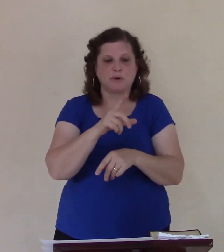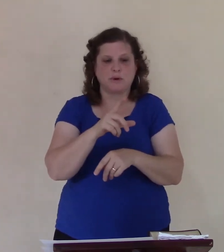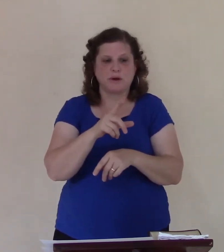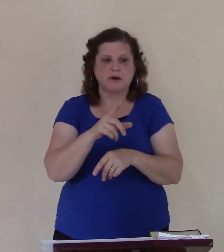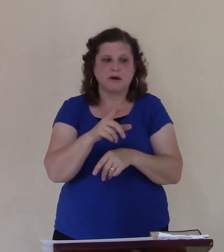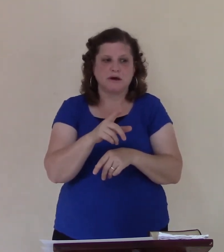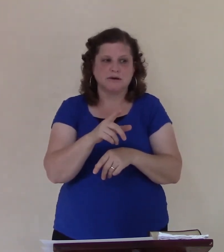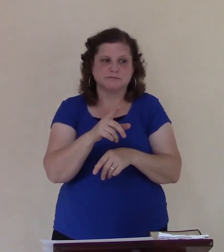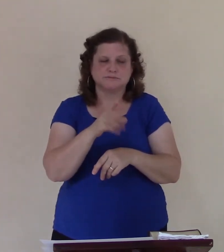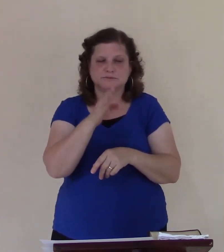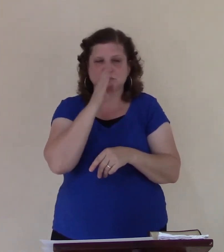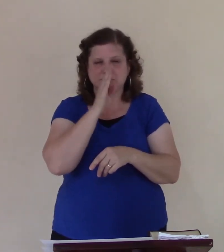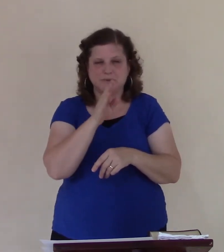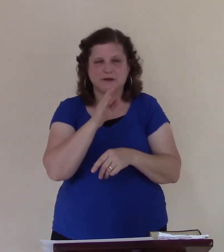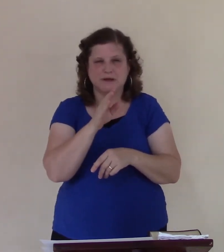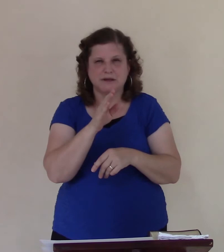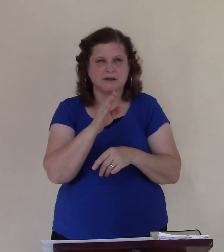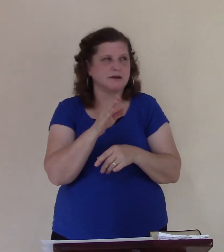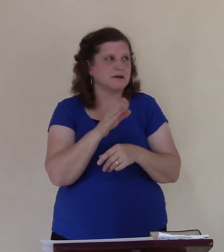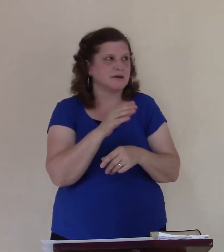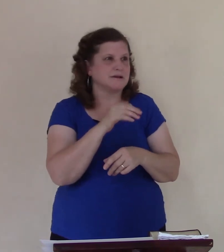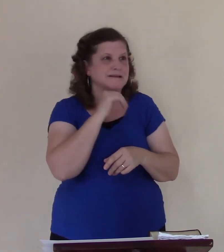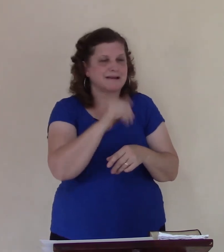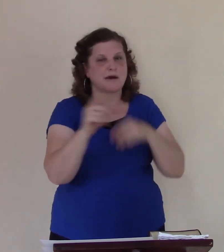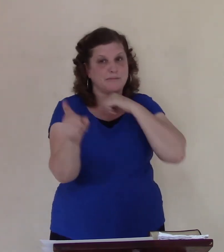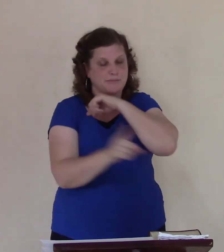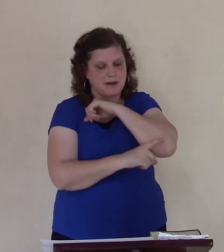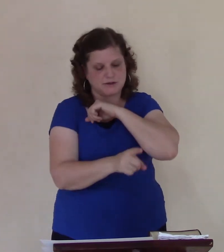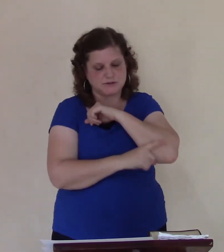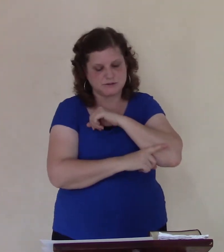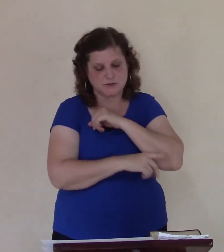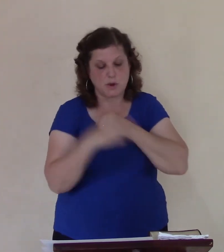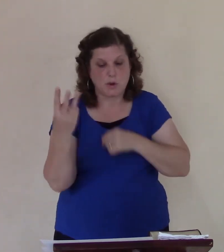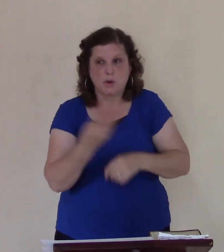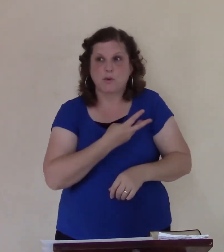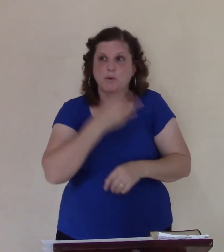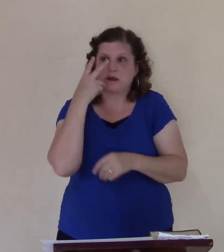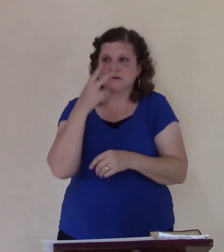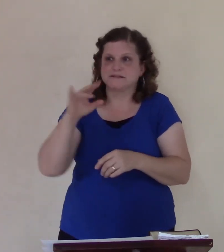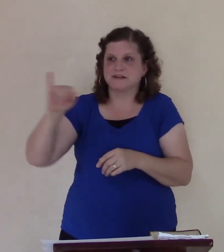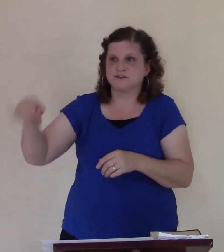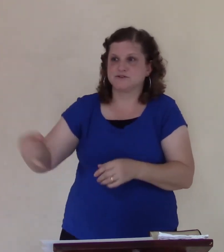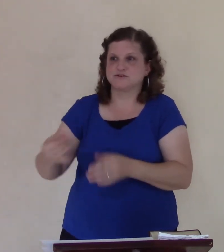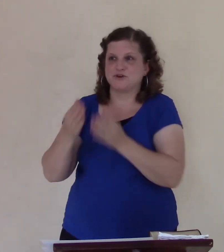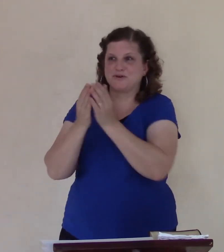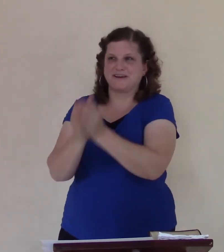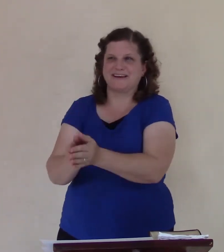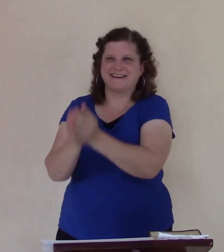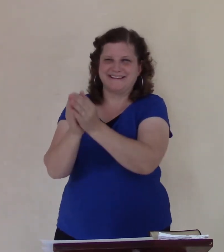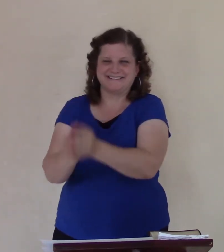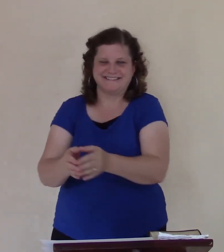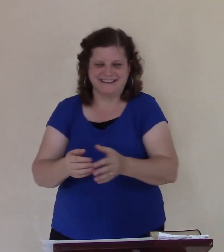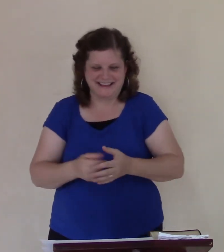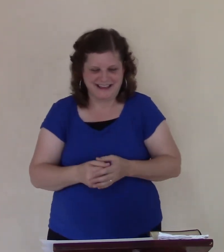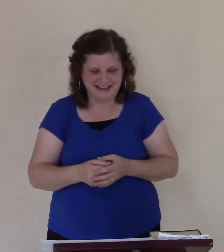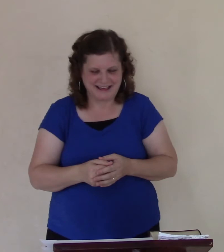You know one thing. Again, we see Jonah all by himself. He is too good to associate with those people